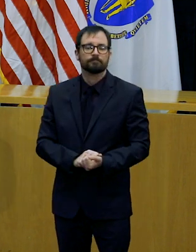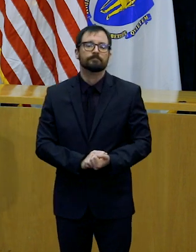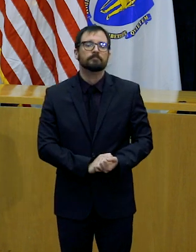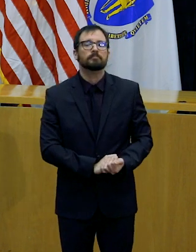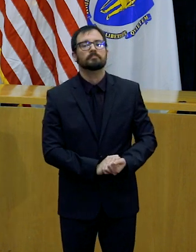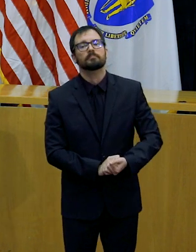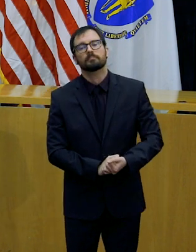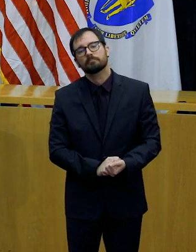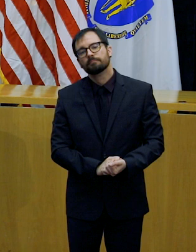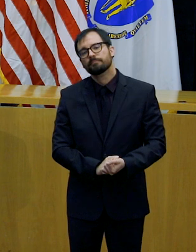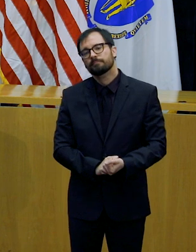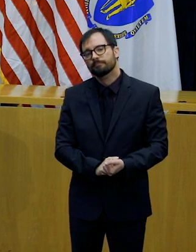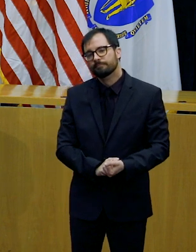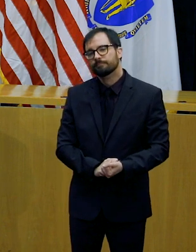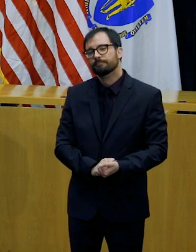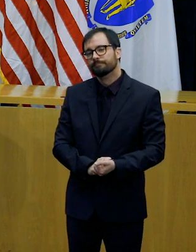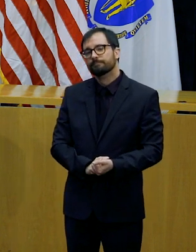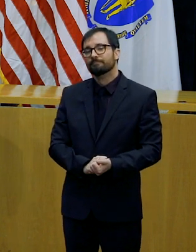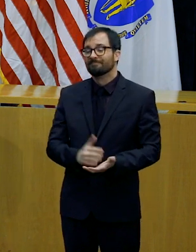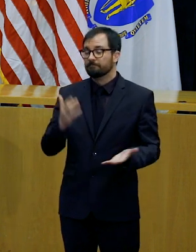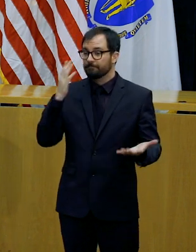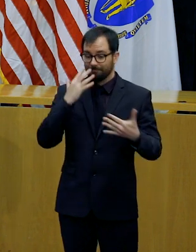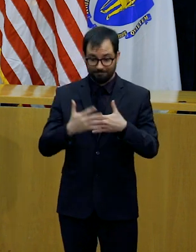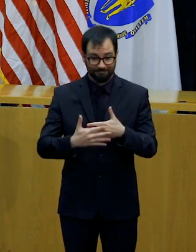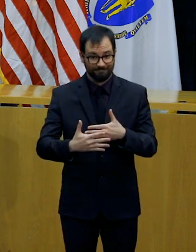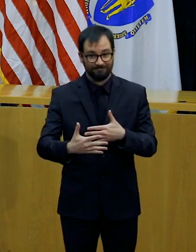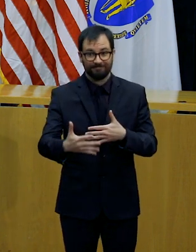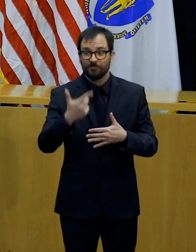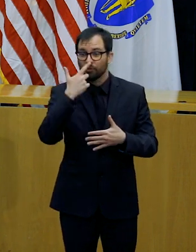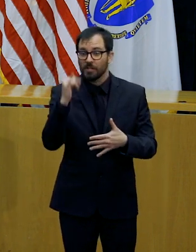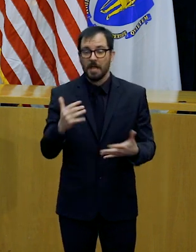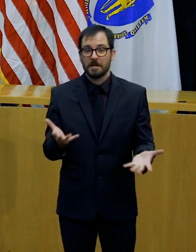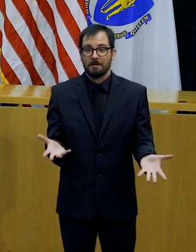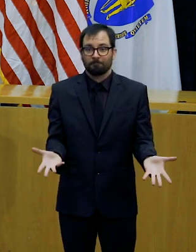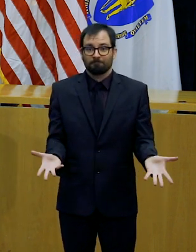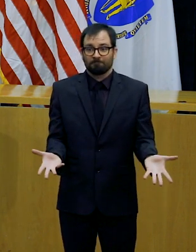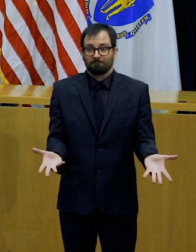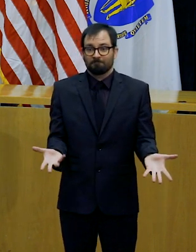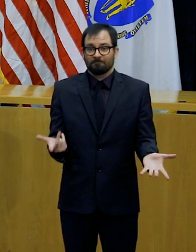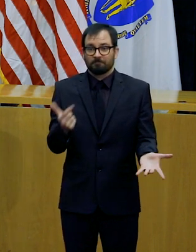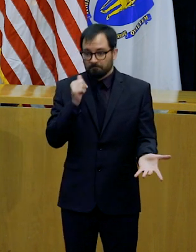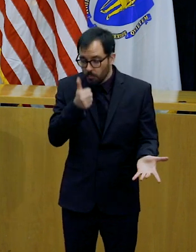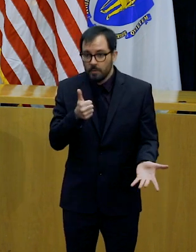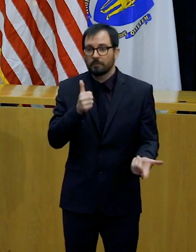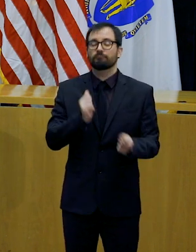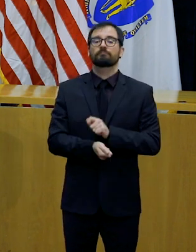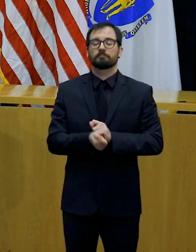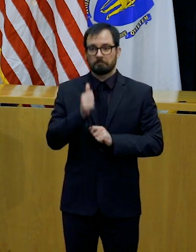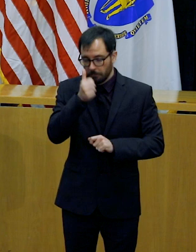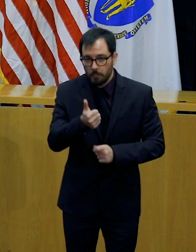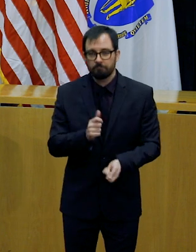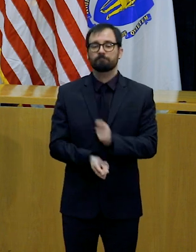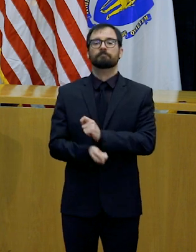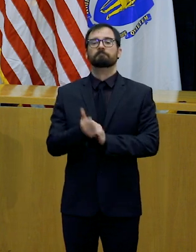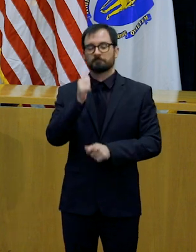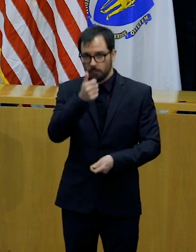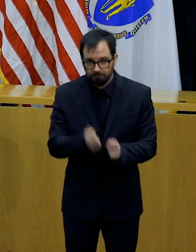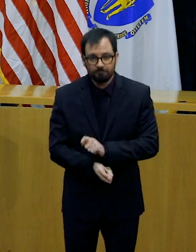and the situations changing and evolving constantly. We remain enormously thankful